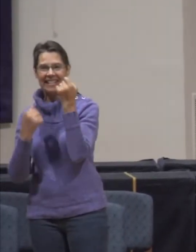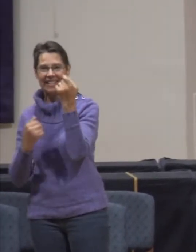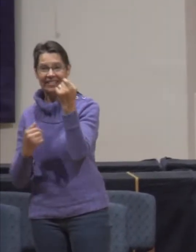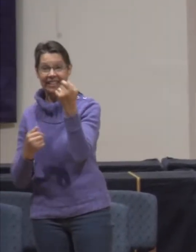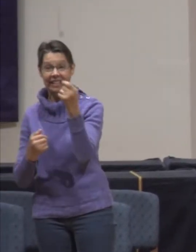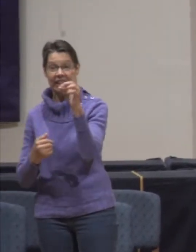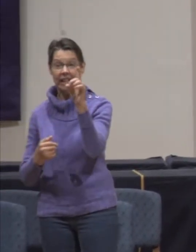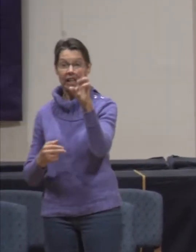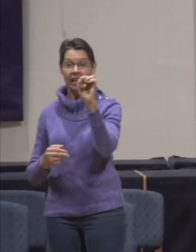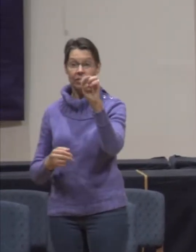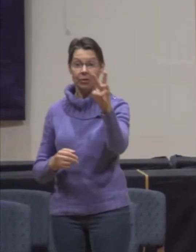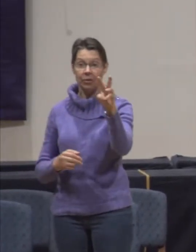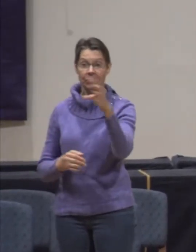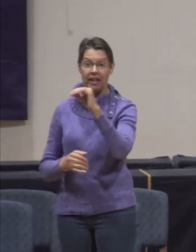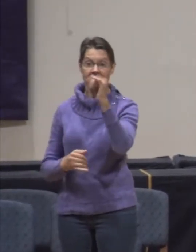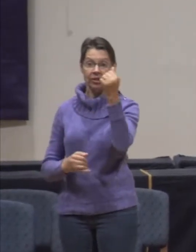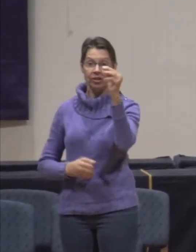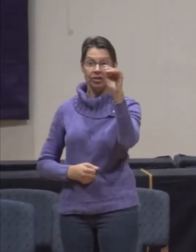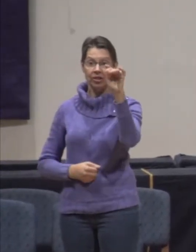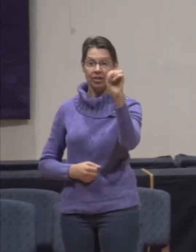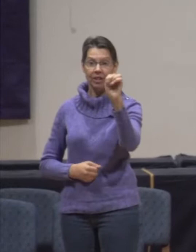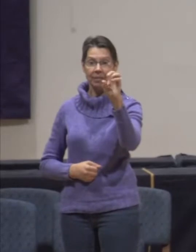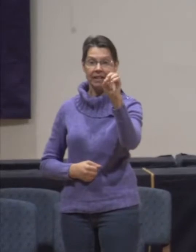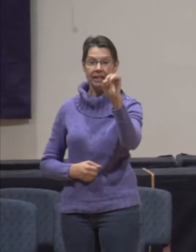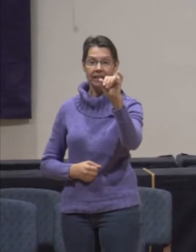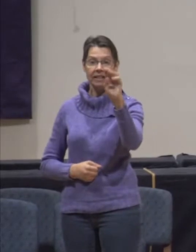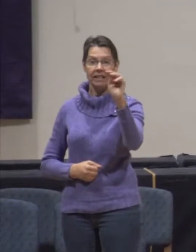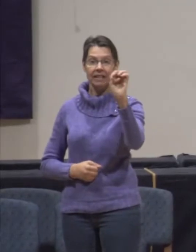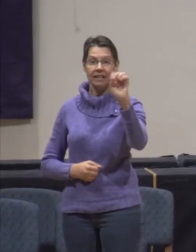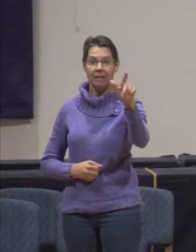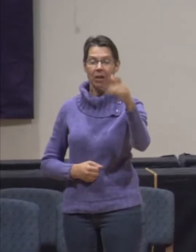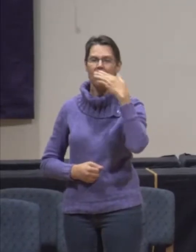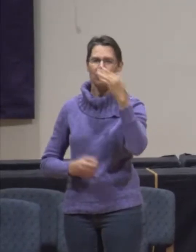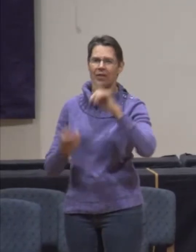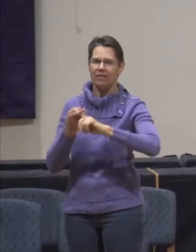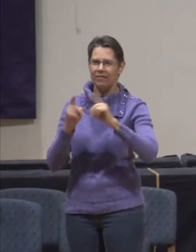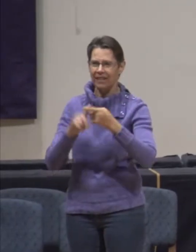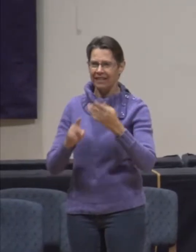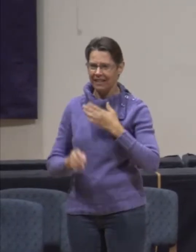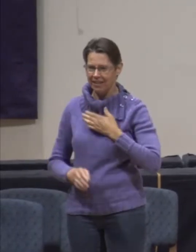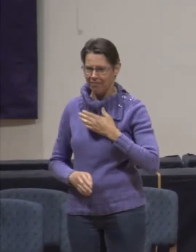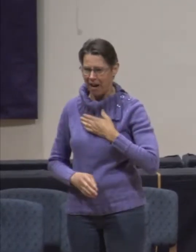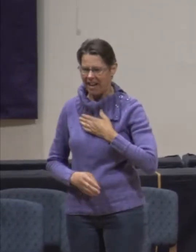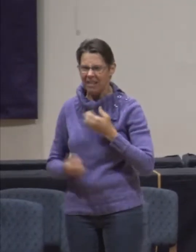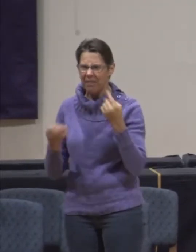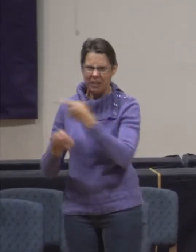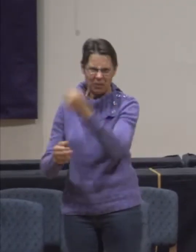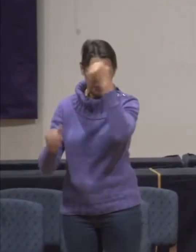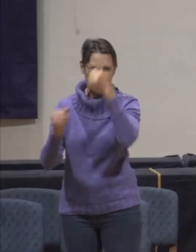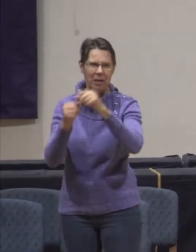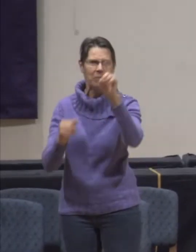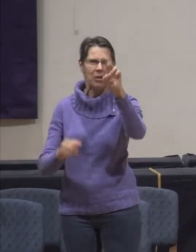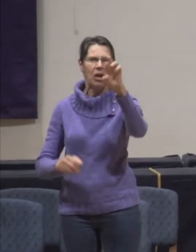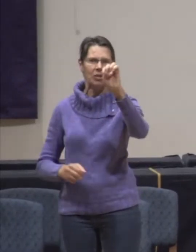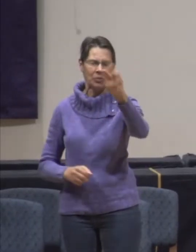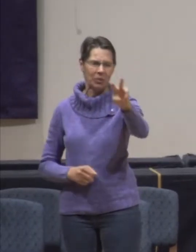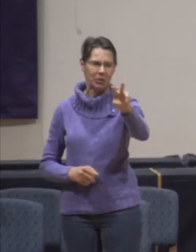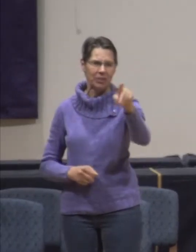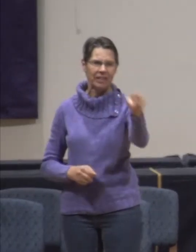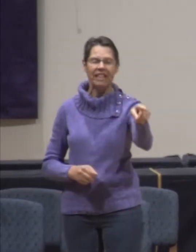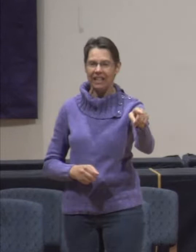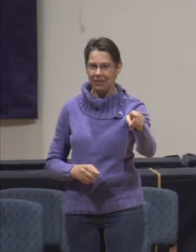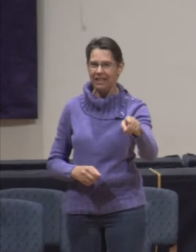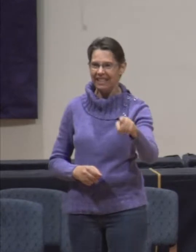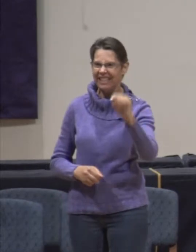Drew and Janie Dimmel are good friends of mine, and many of you remember Drew, and he was in broadcasting for many, many years. When they first